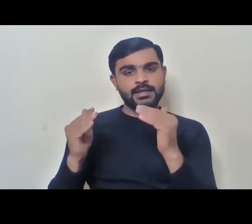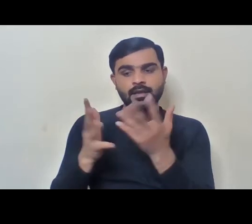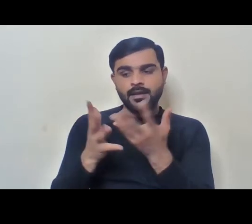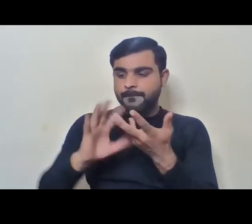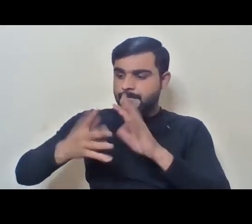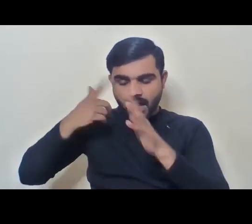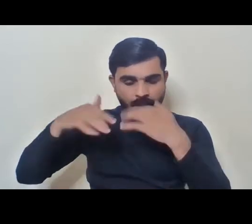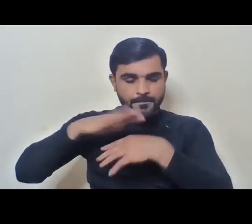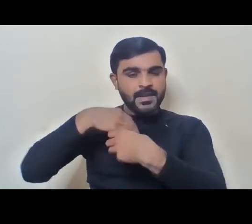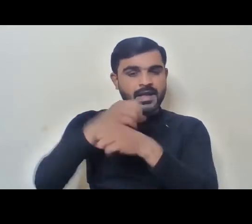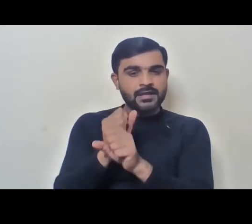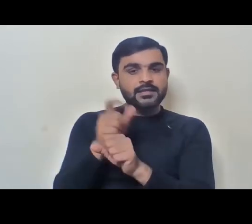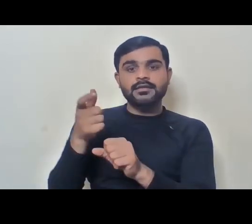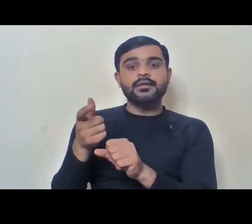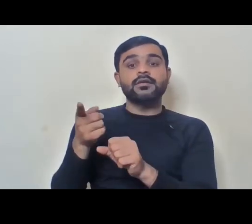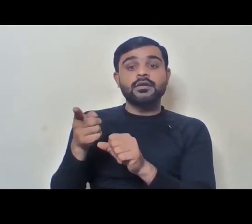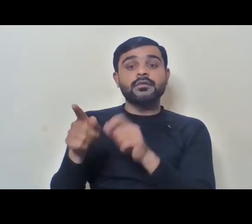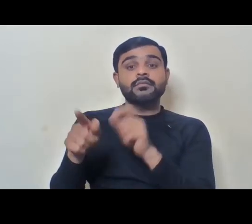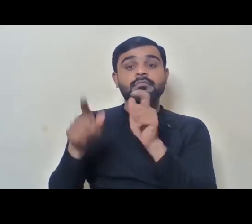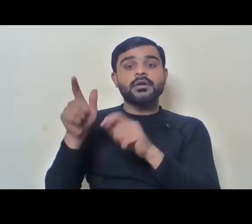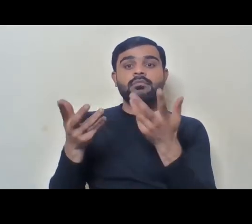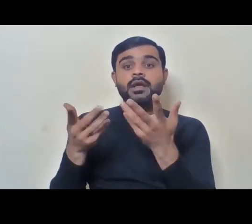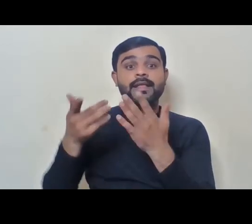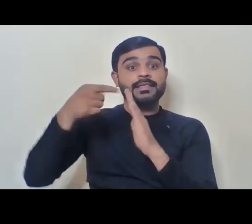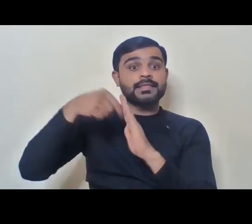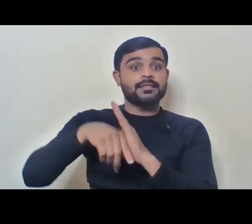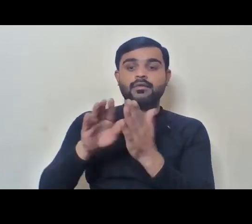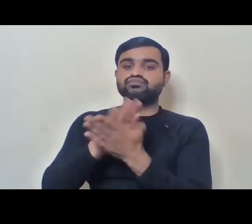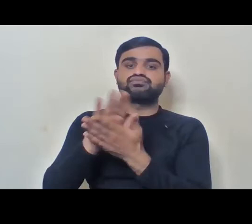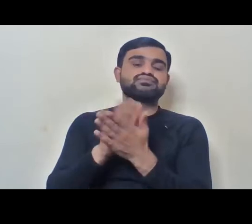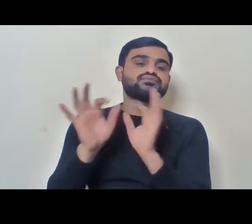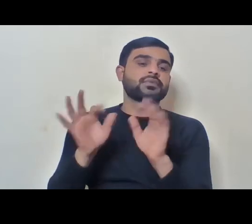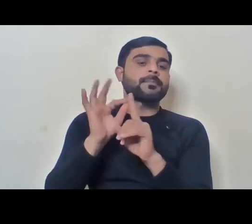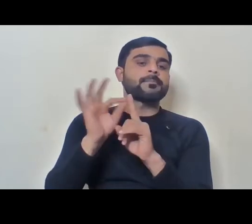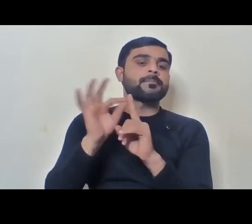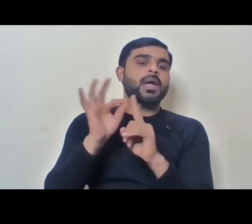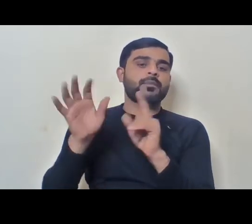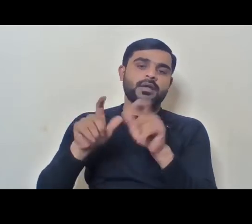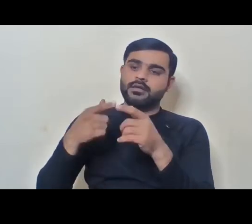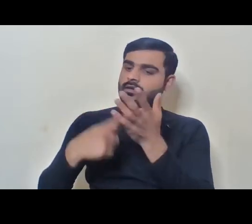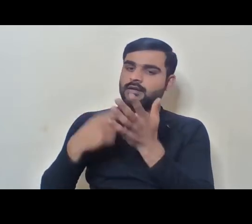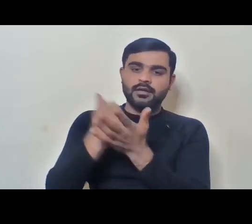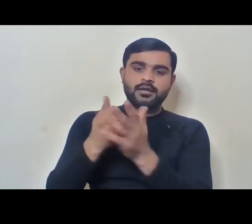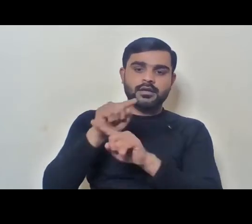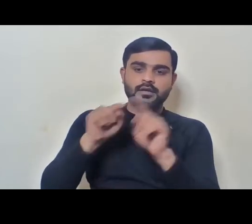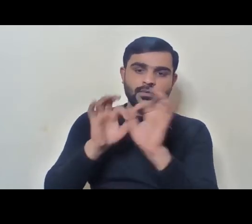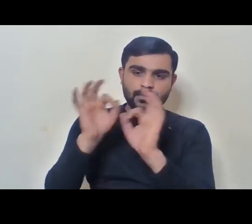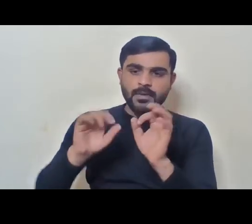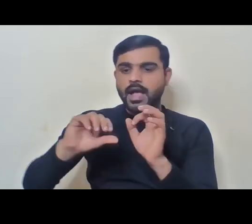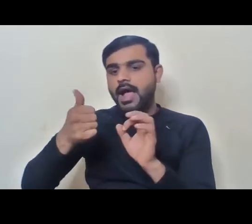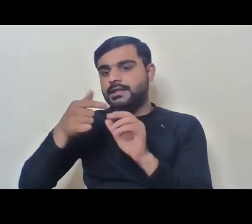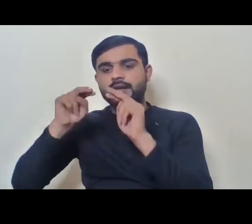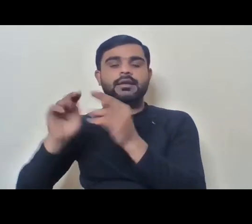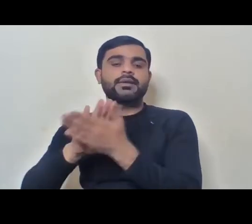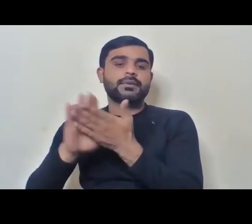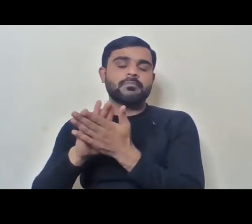so that complaints can be made. But beyond this, there is nothing. So, for example, there is no reservation and there are no other requirements. course, reasonable